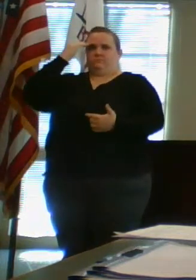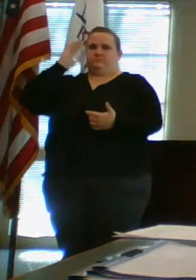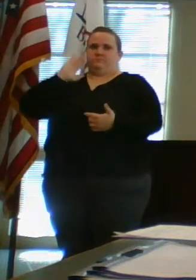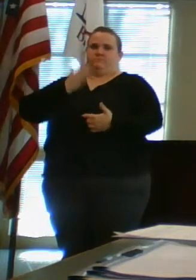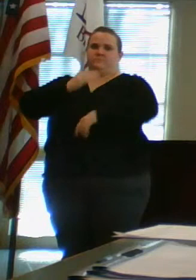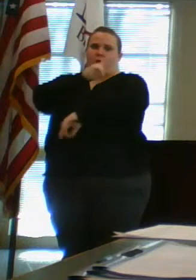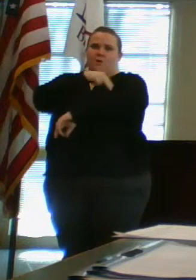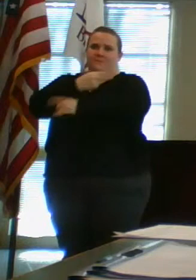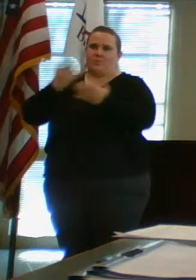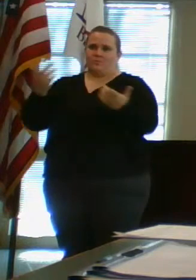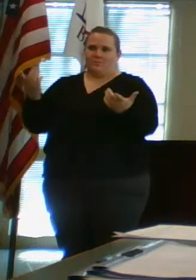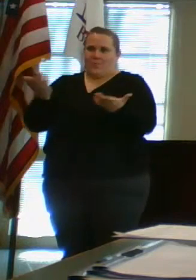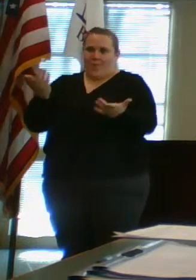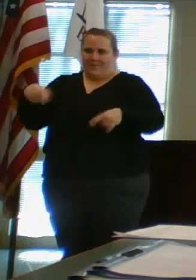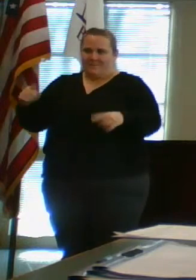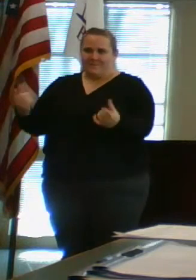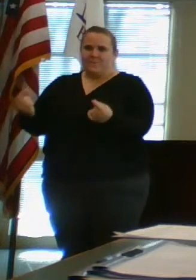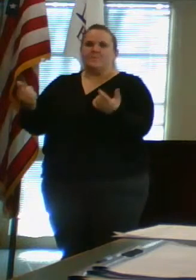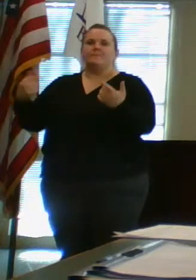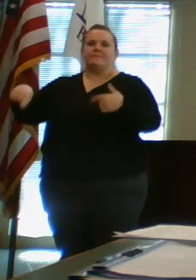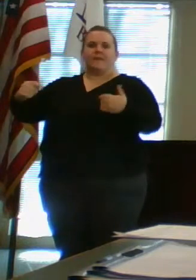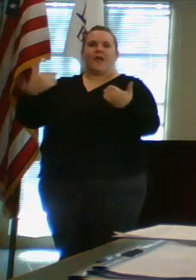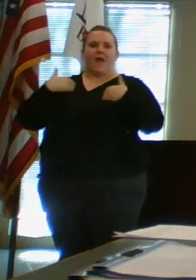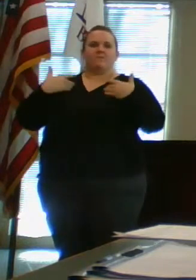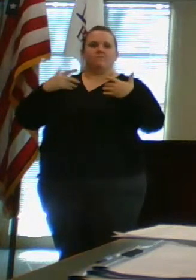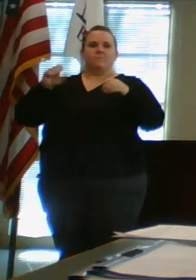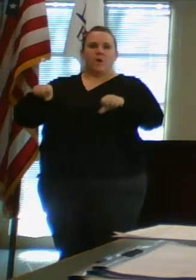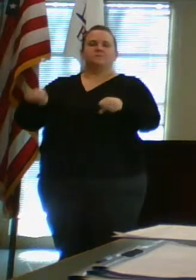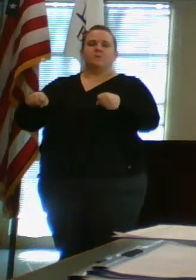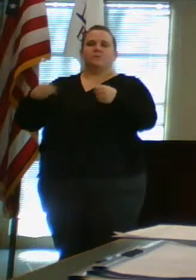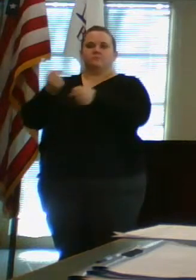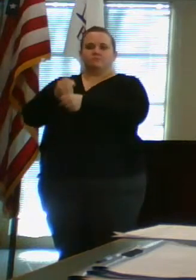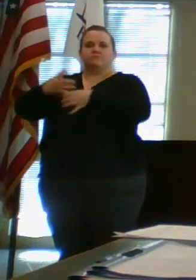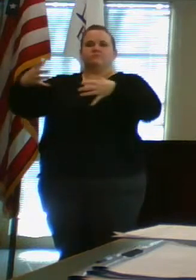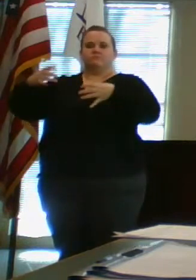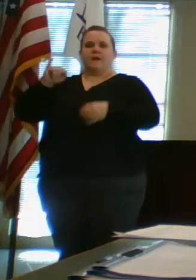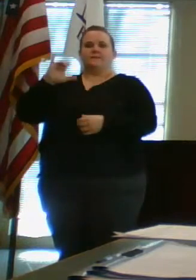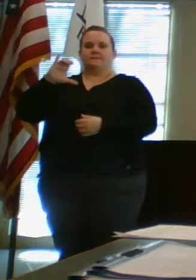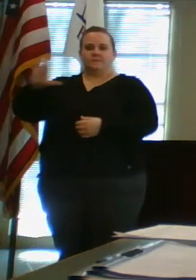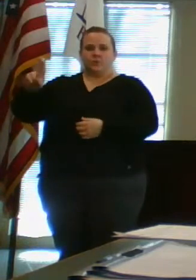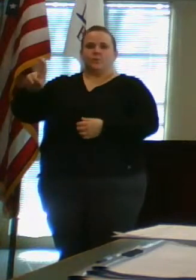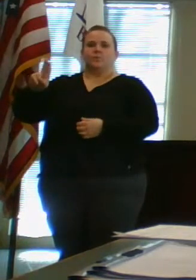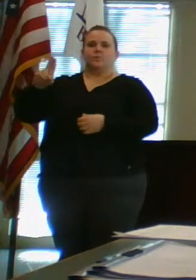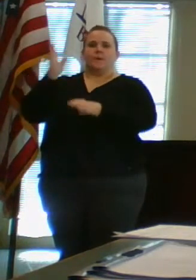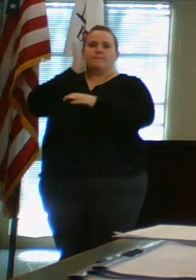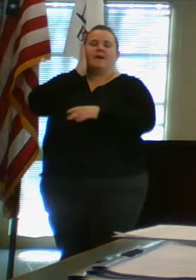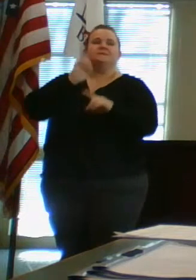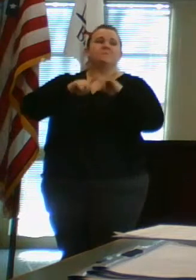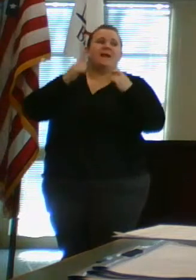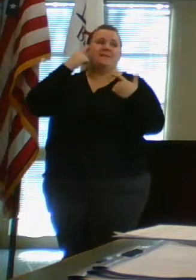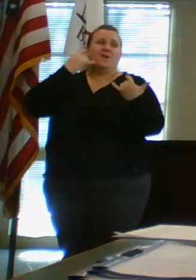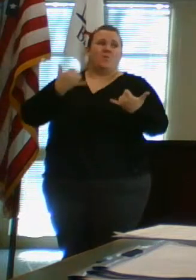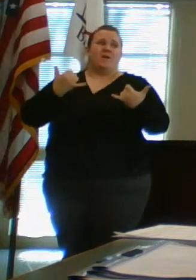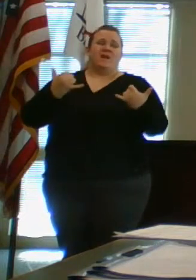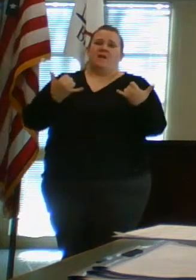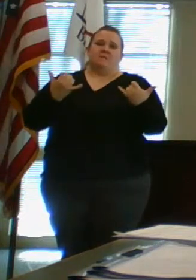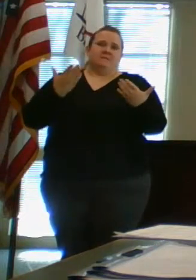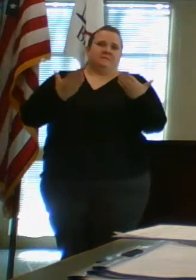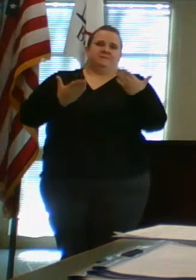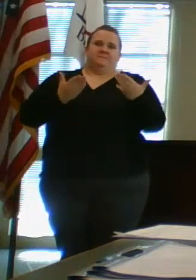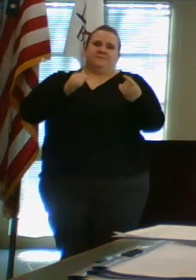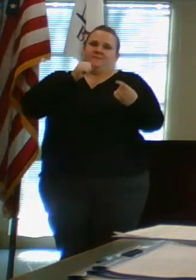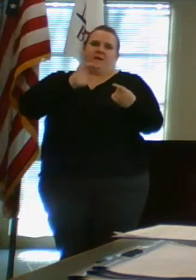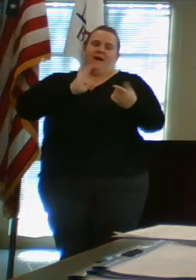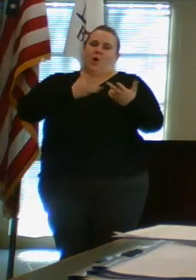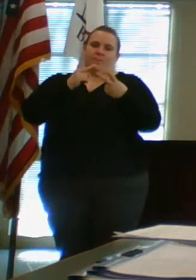what our hospitals do. We know they have the capacity to expand their ICU beds. But I think right now, it's probably not our